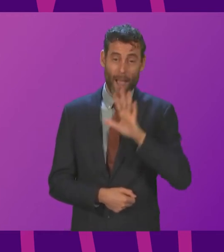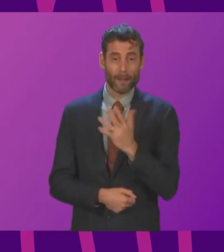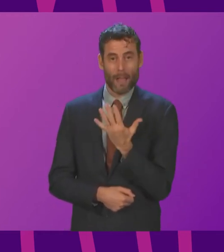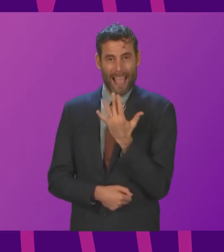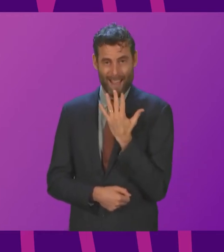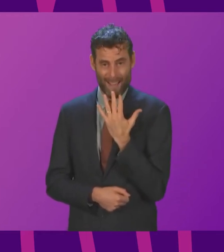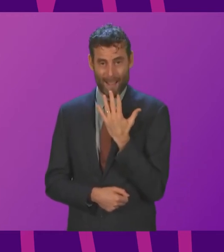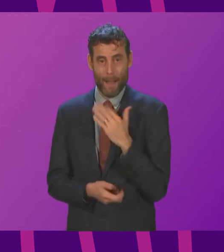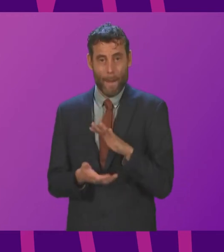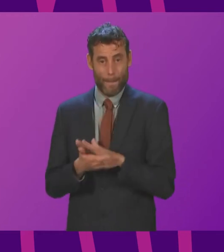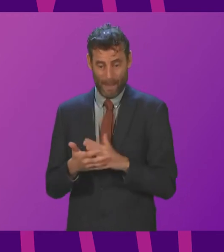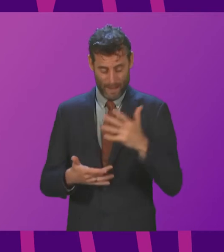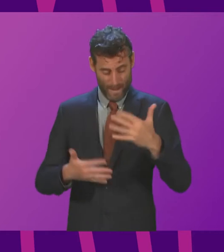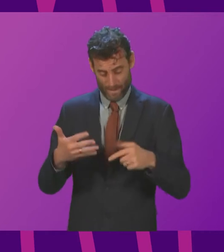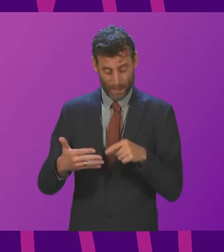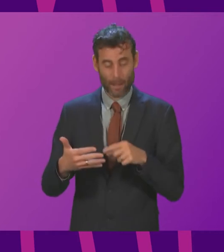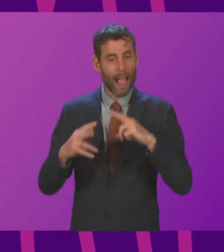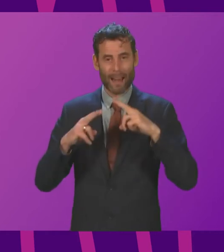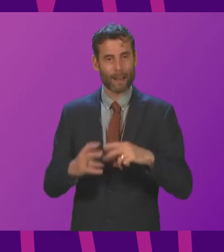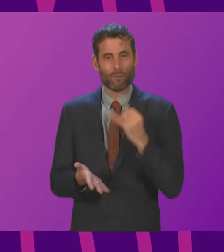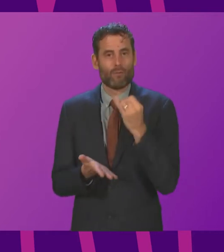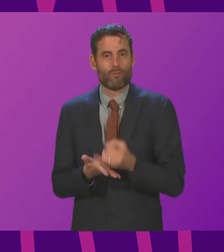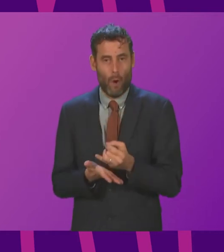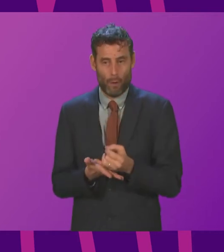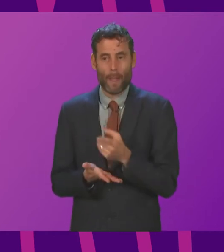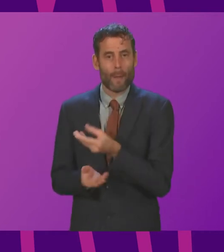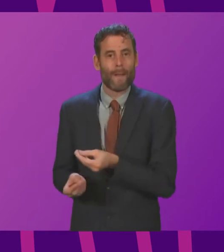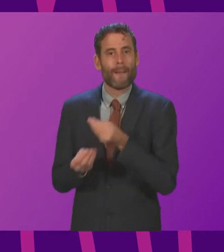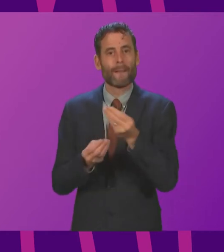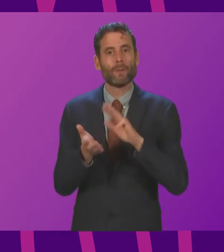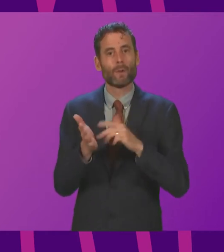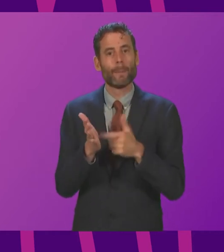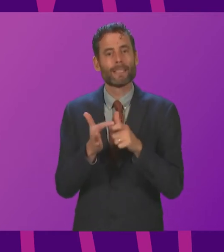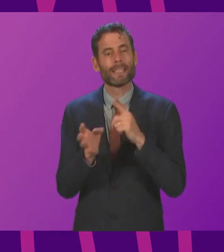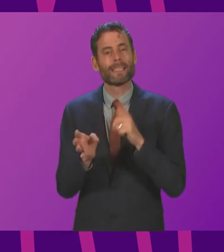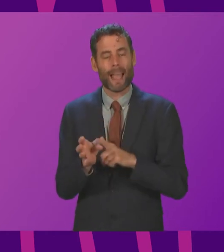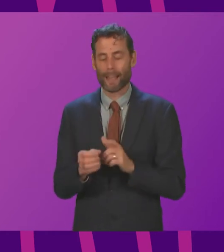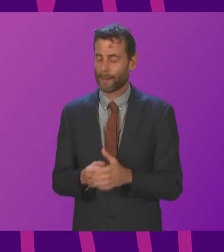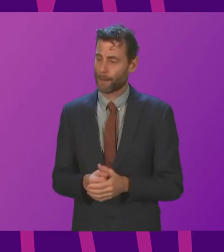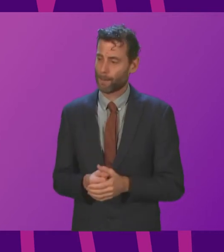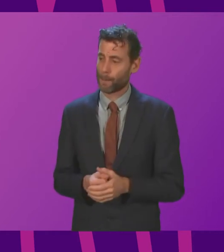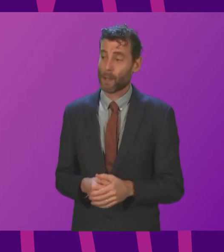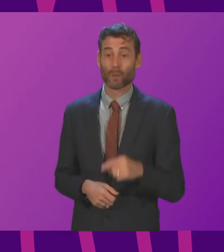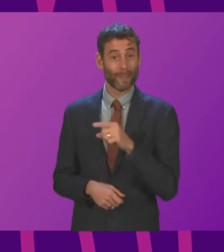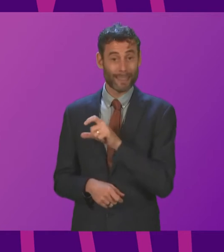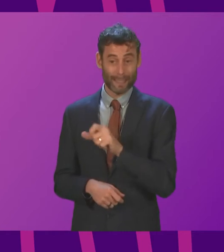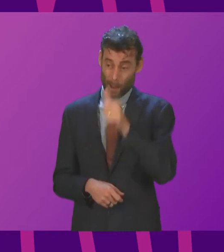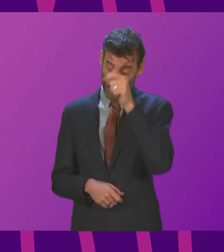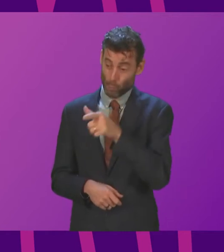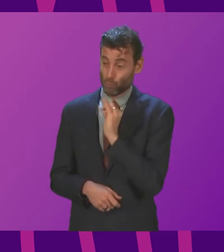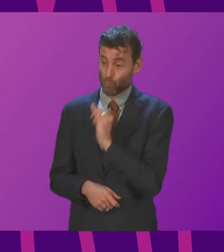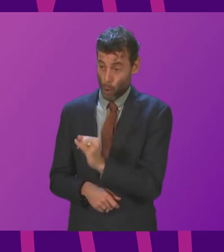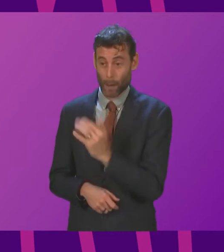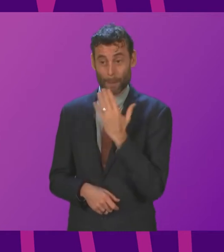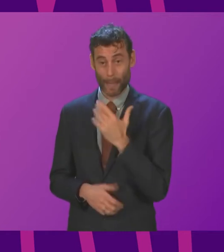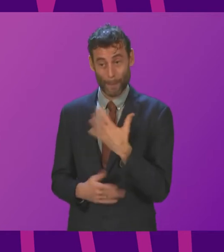resulted in the analysis of figures by rail officials which were then provided to Mr Day. Despite that fact and apparently the Minister has been